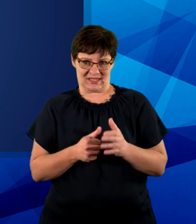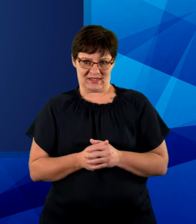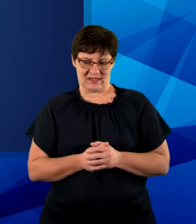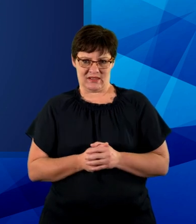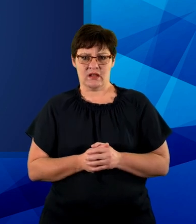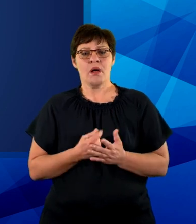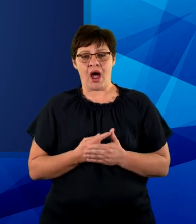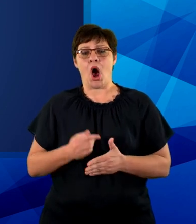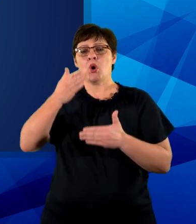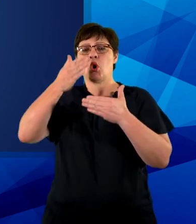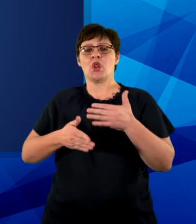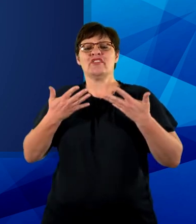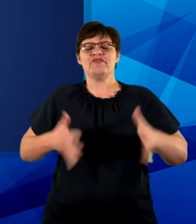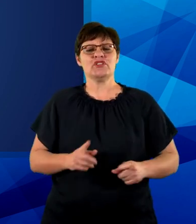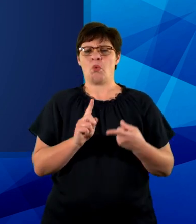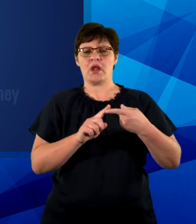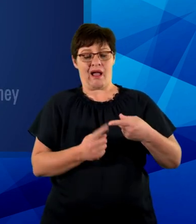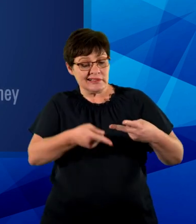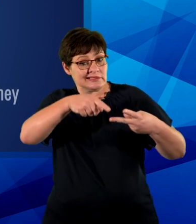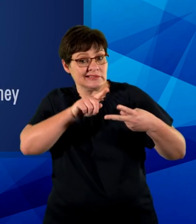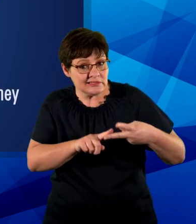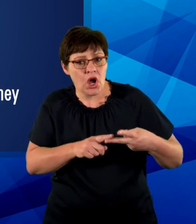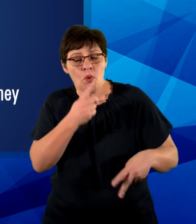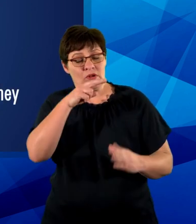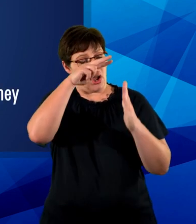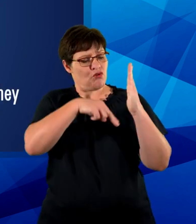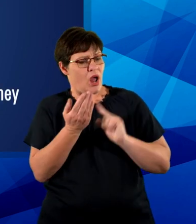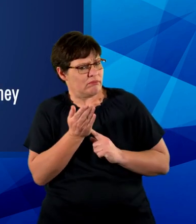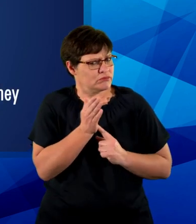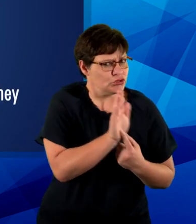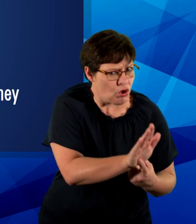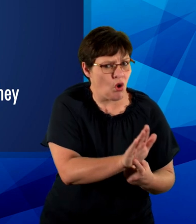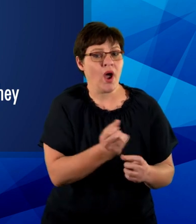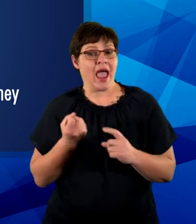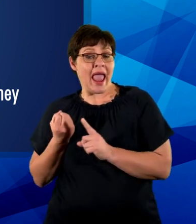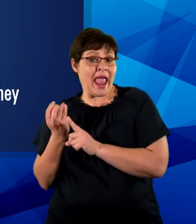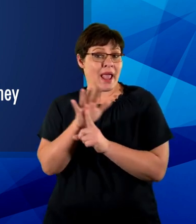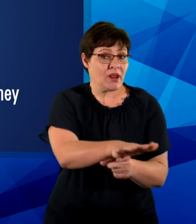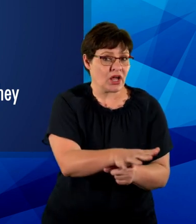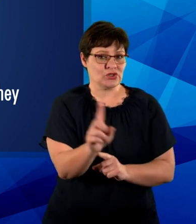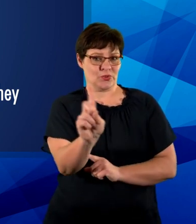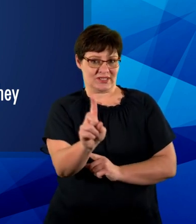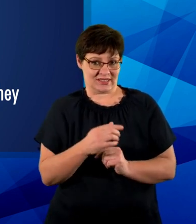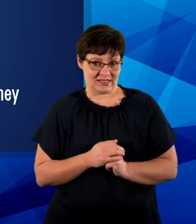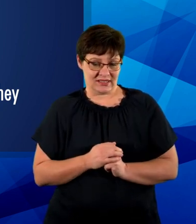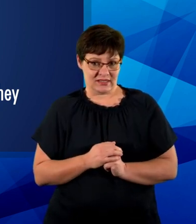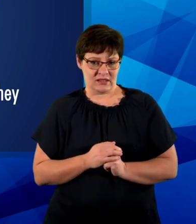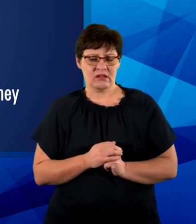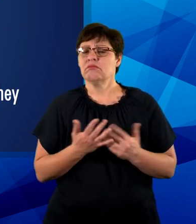coming to a conclusion would be to illustrate to your reader what the implication is. In this case it could be that students